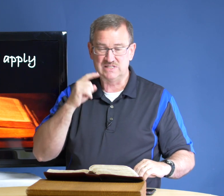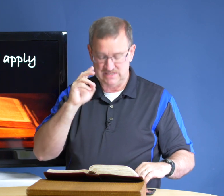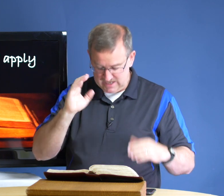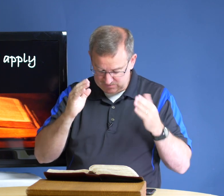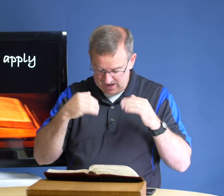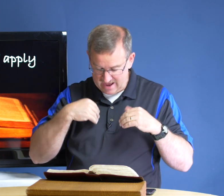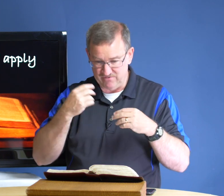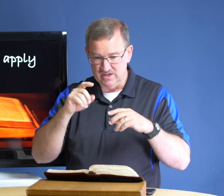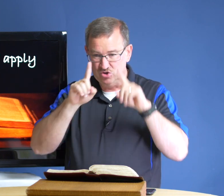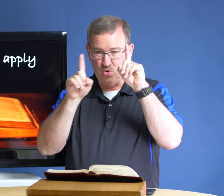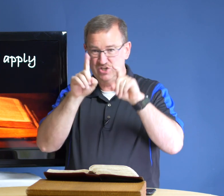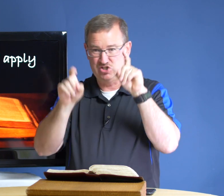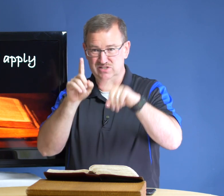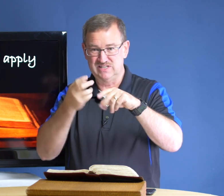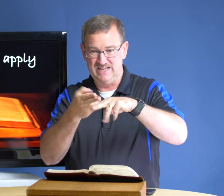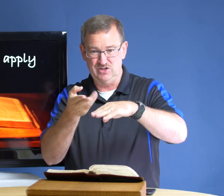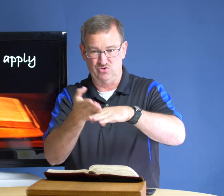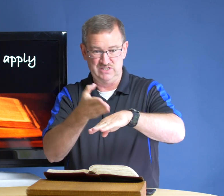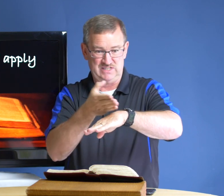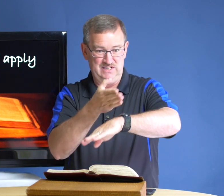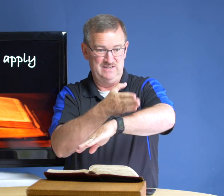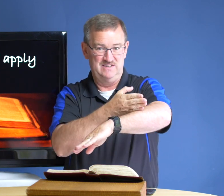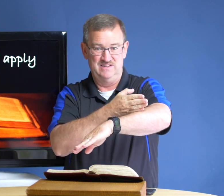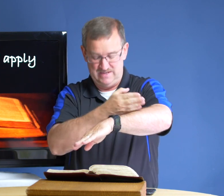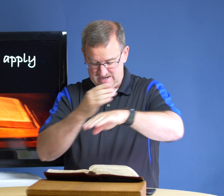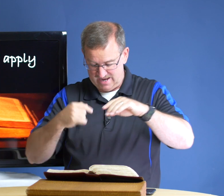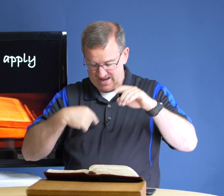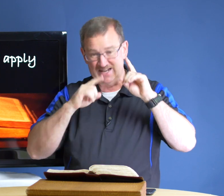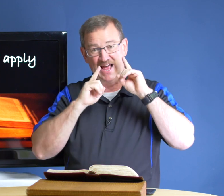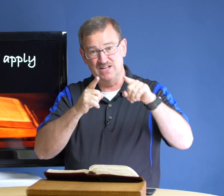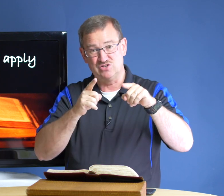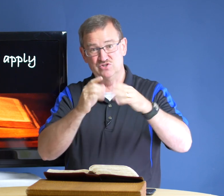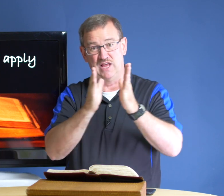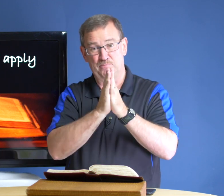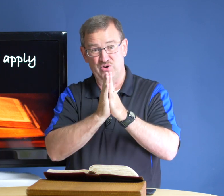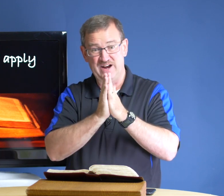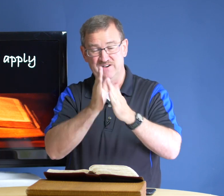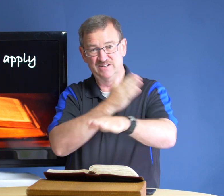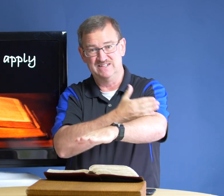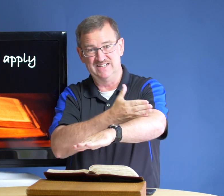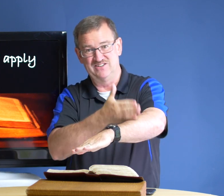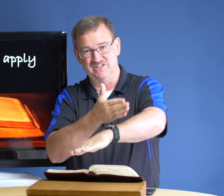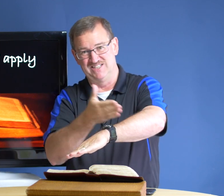seem to have questions increasing and answers and prayer decreasing